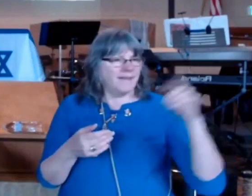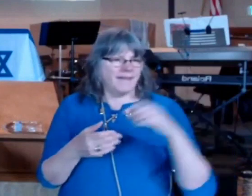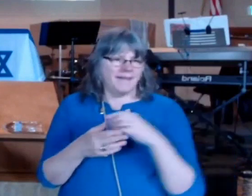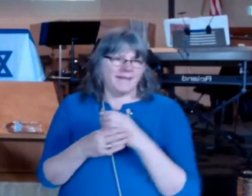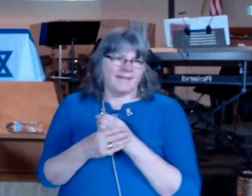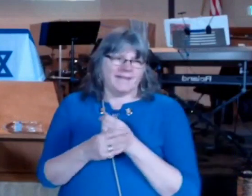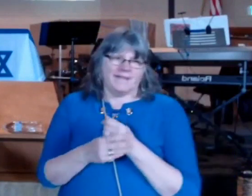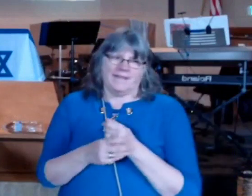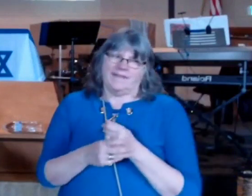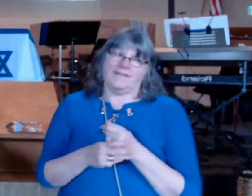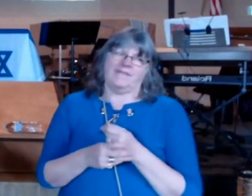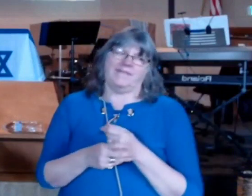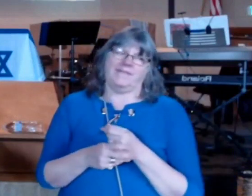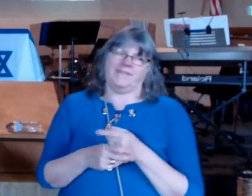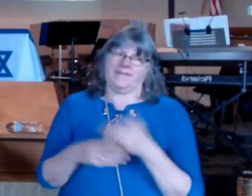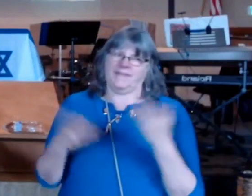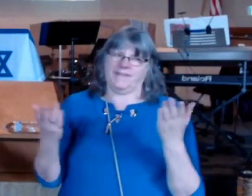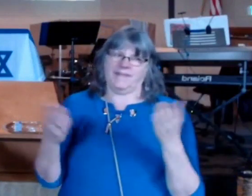and